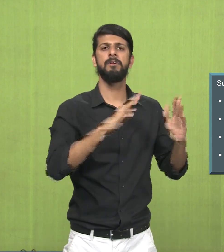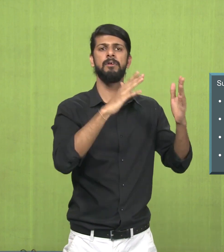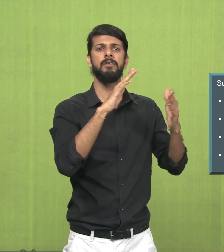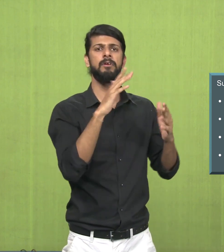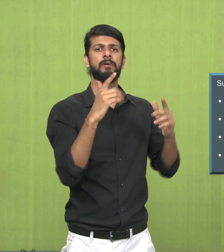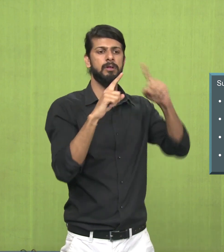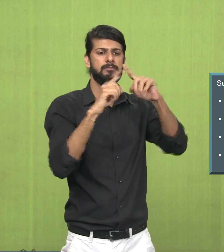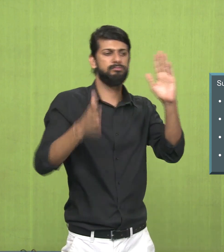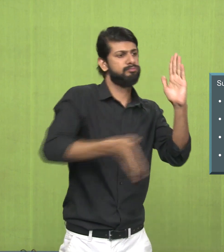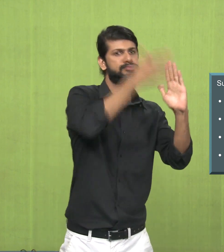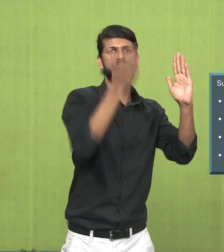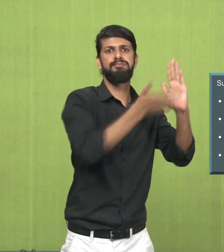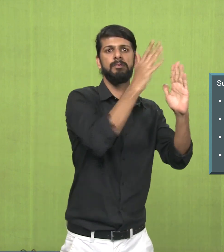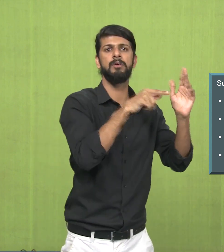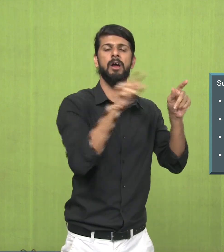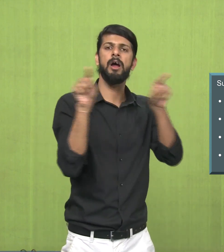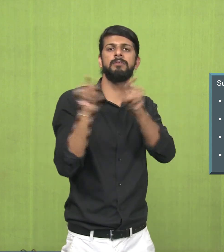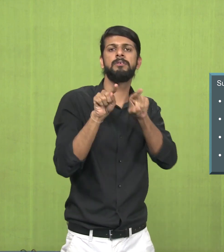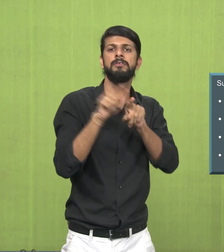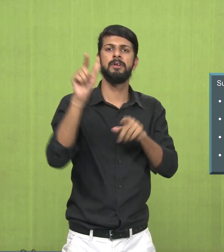had similar tempera techniques used.